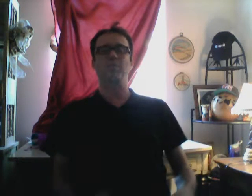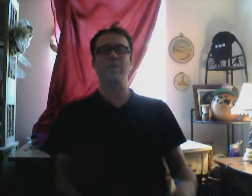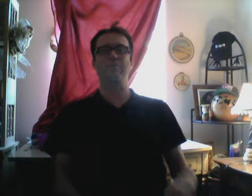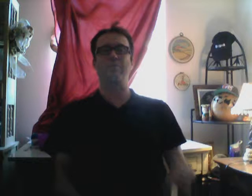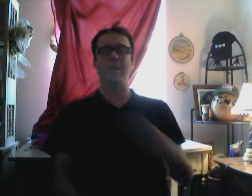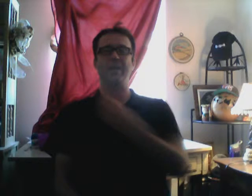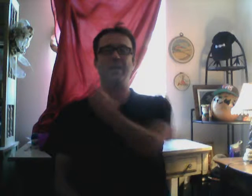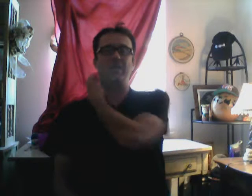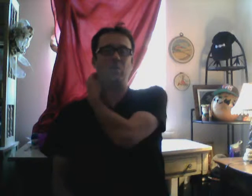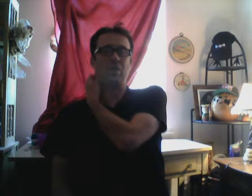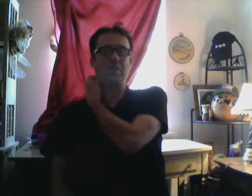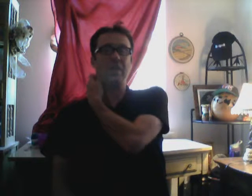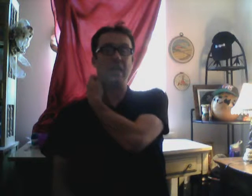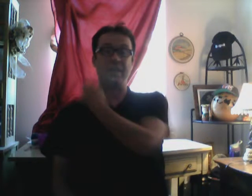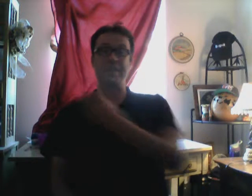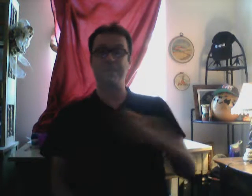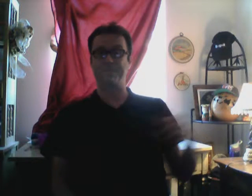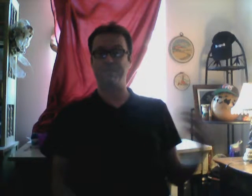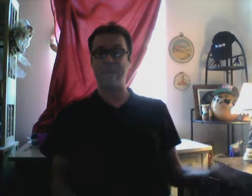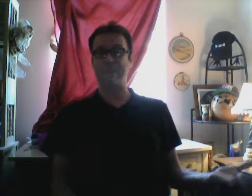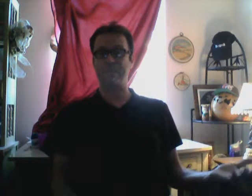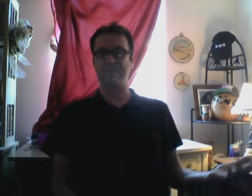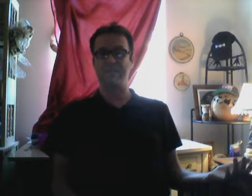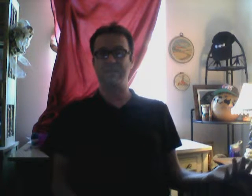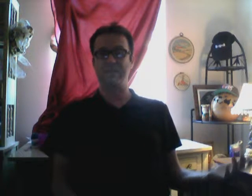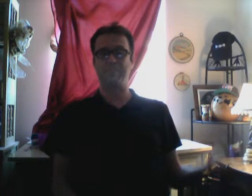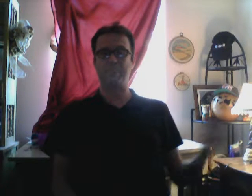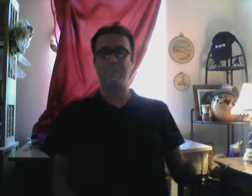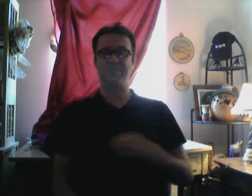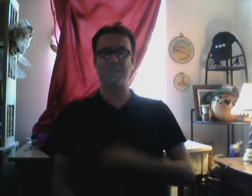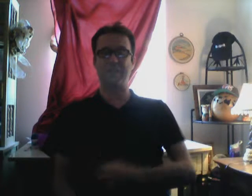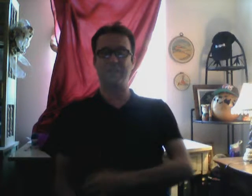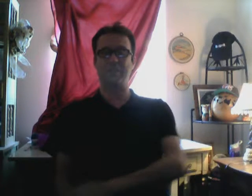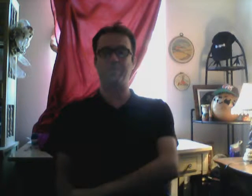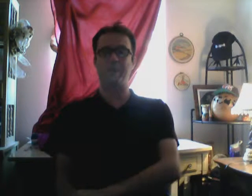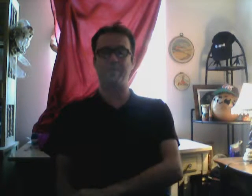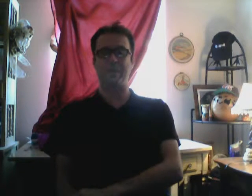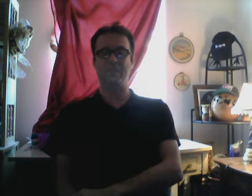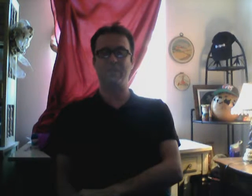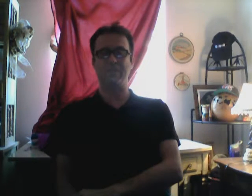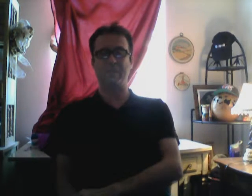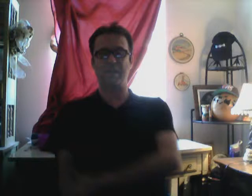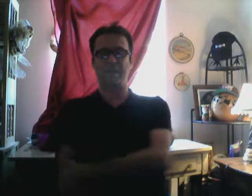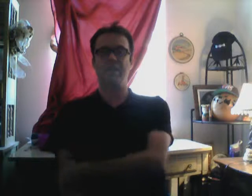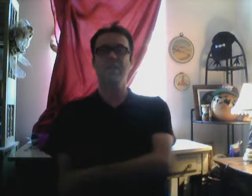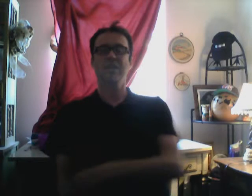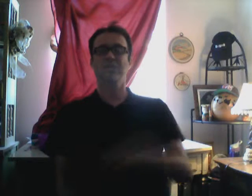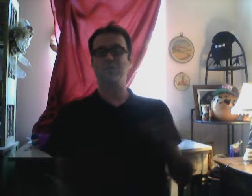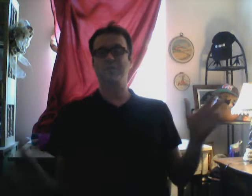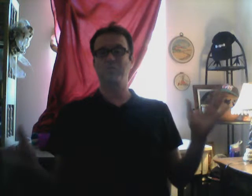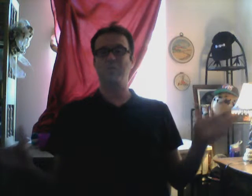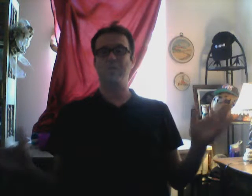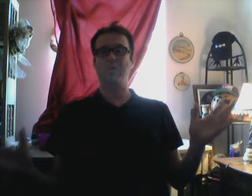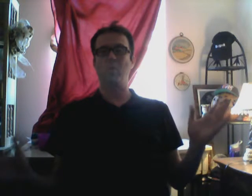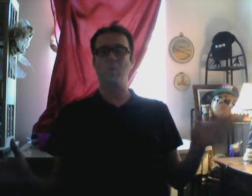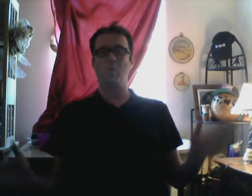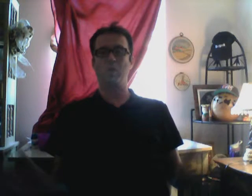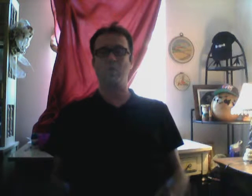written. By anyone. And then it's. Validated. By society. The top vital society. The So there's really. A war going